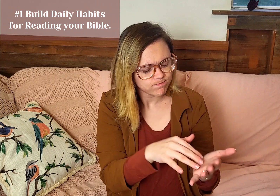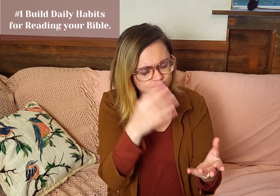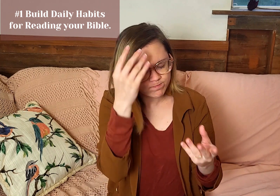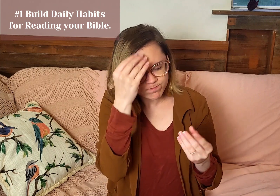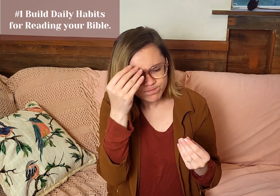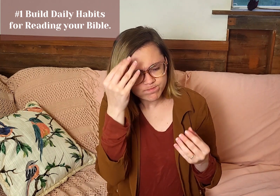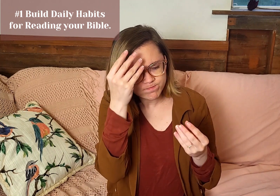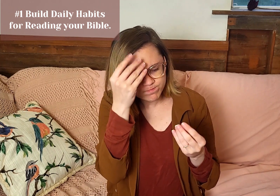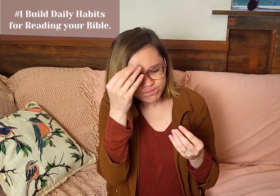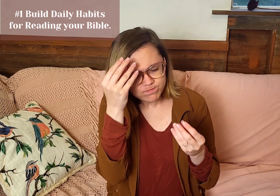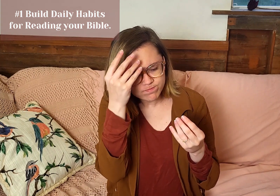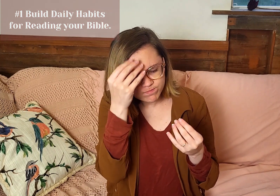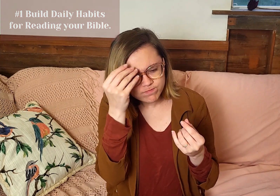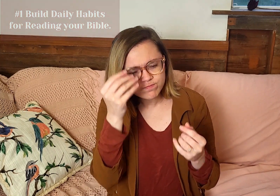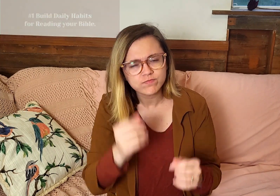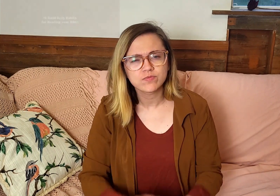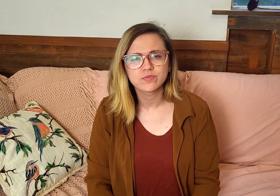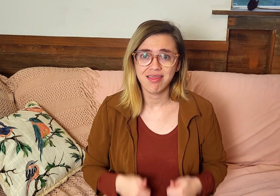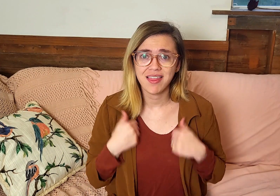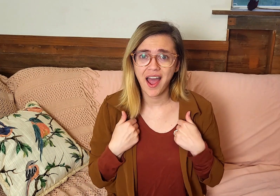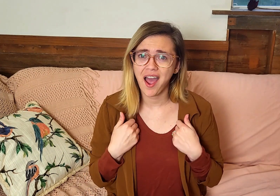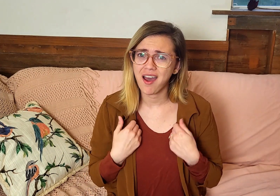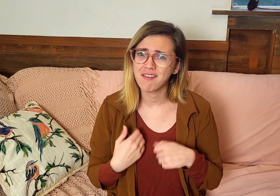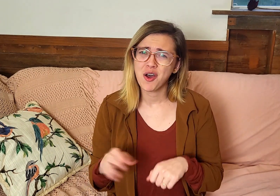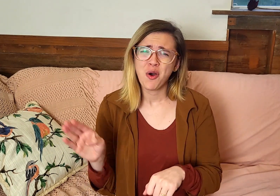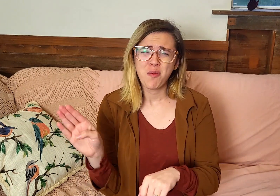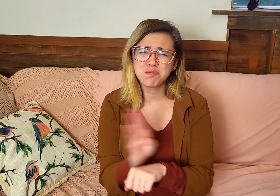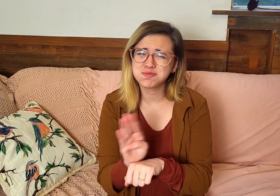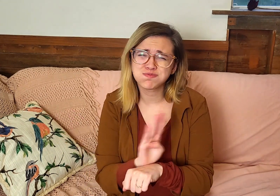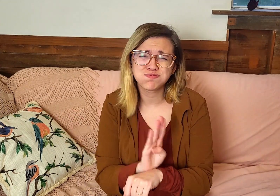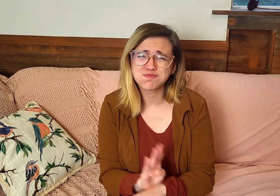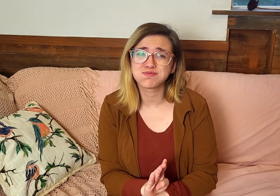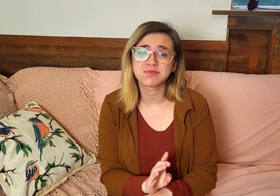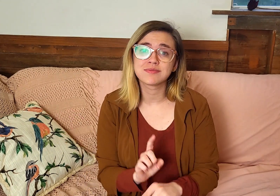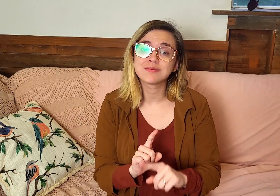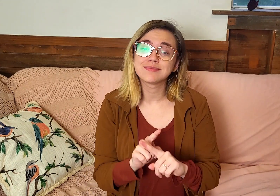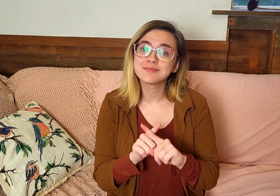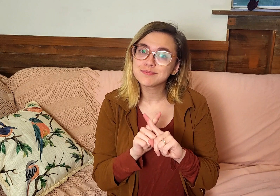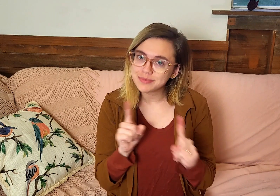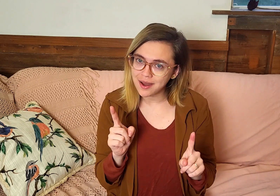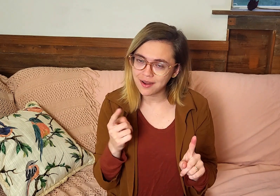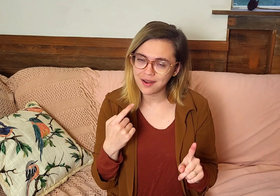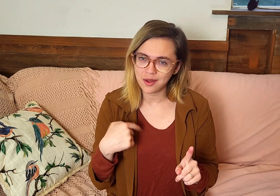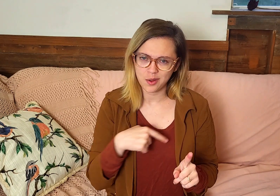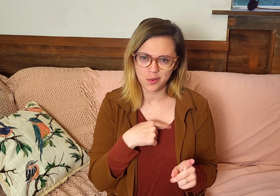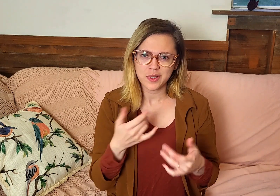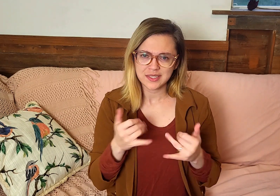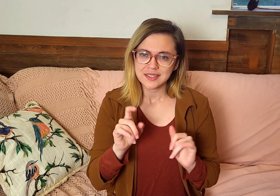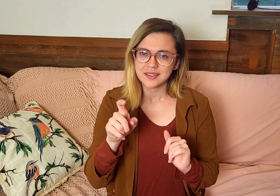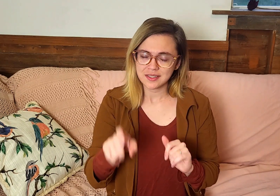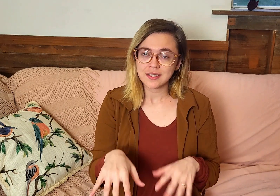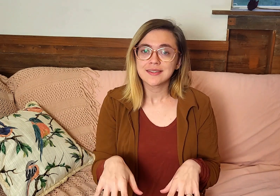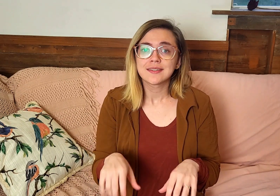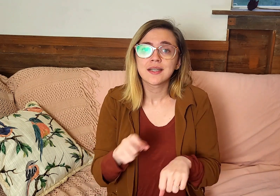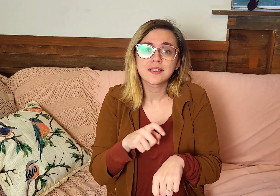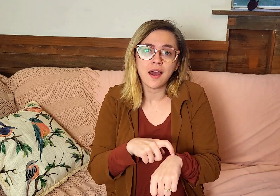pondering and meditating on the scripture. I know life is so busy, but we still need to take the time